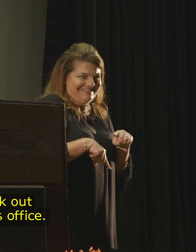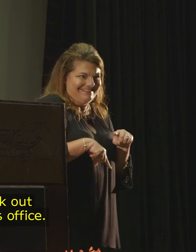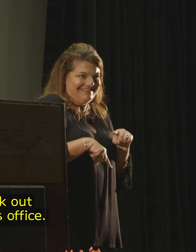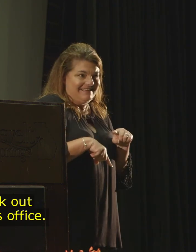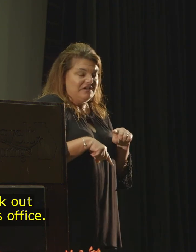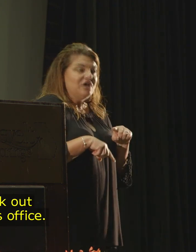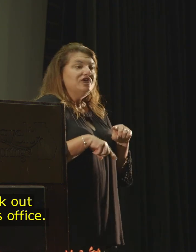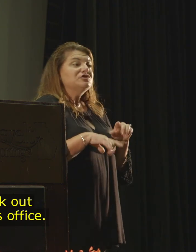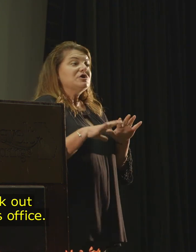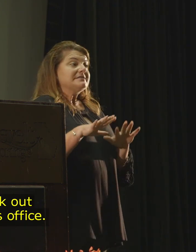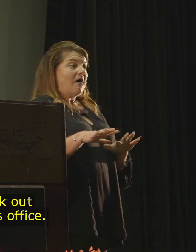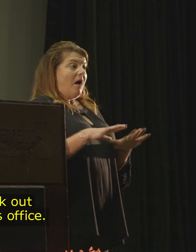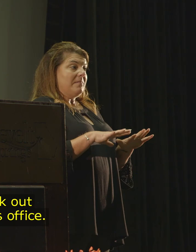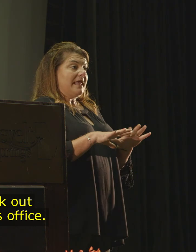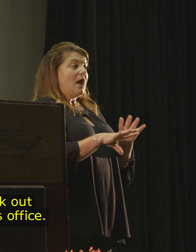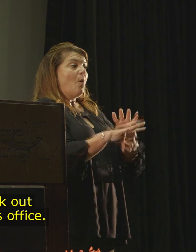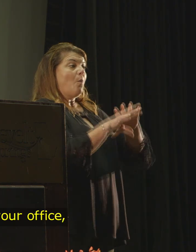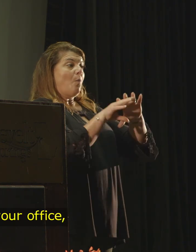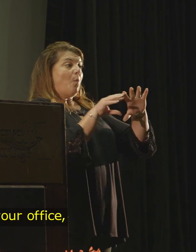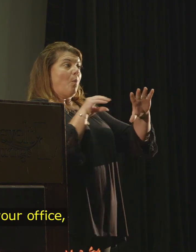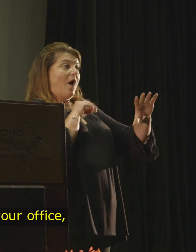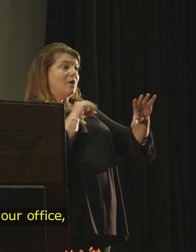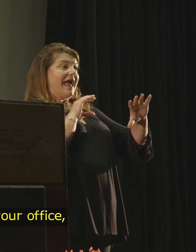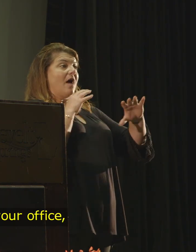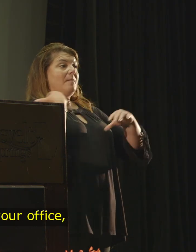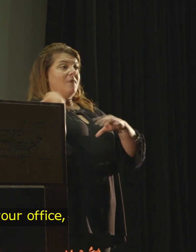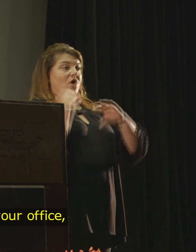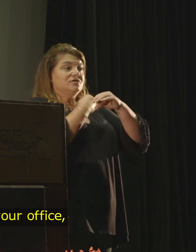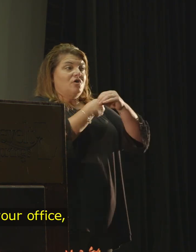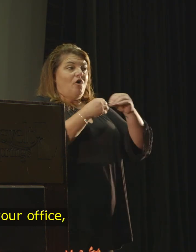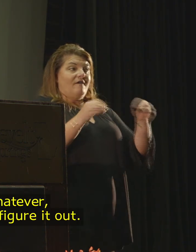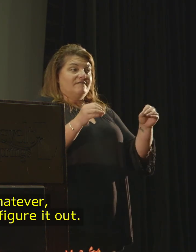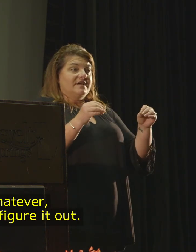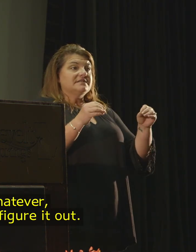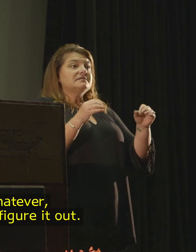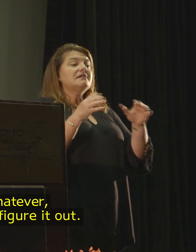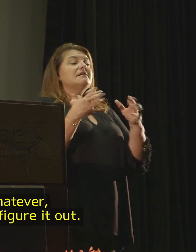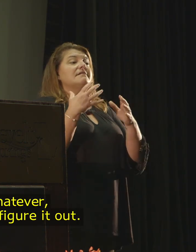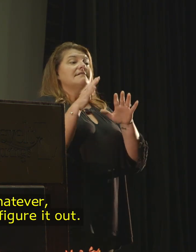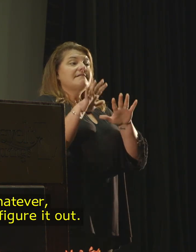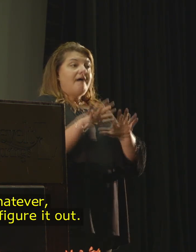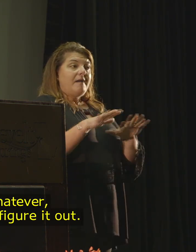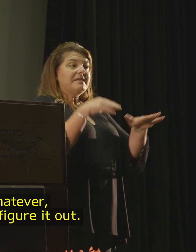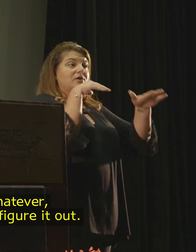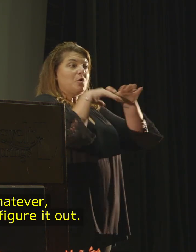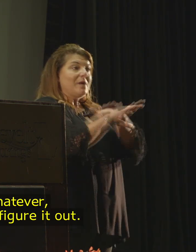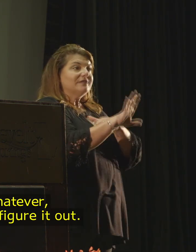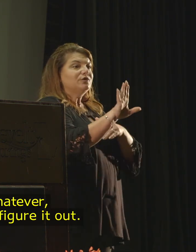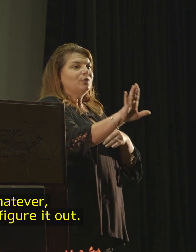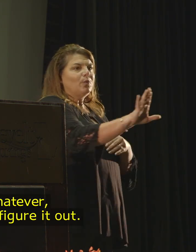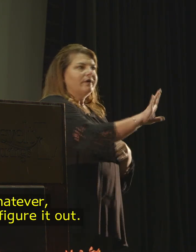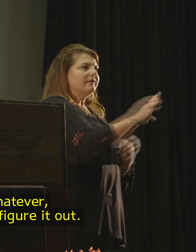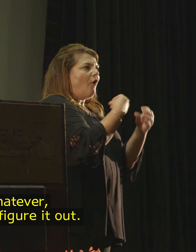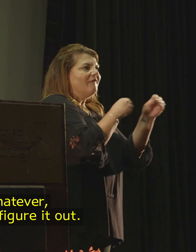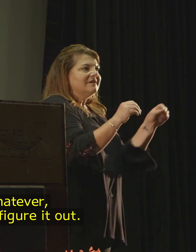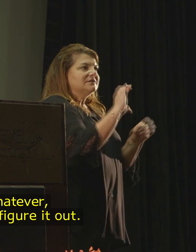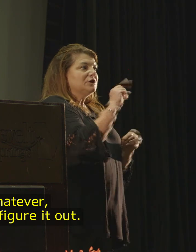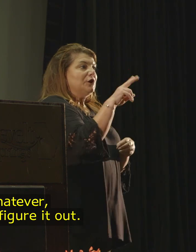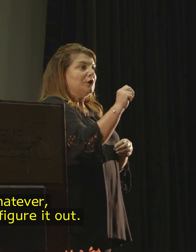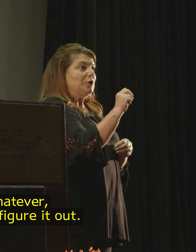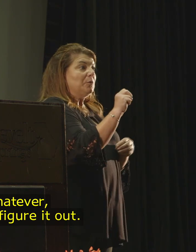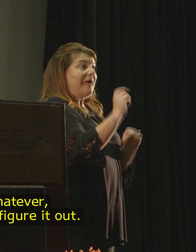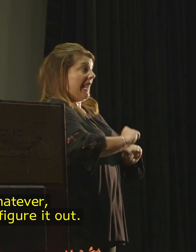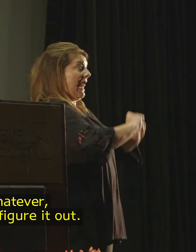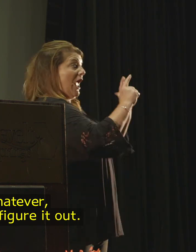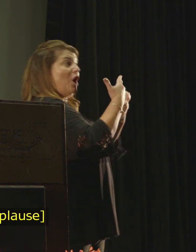walk out of your boss's office. Calmly, go into your office, your cube, whatever. And Google it.